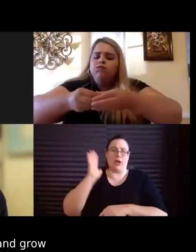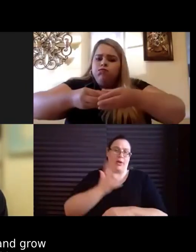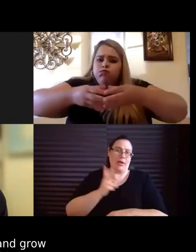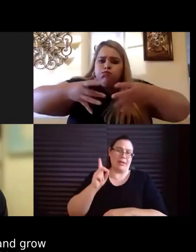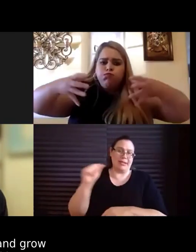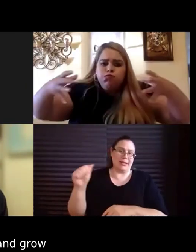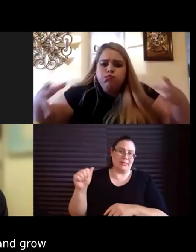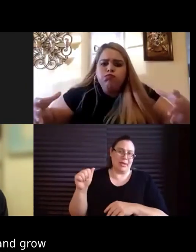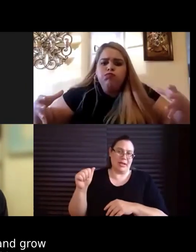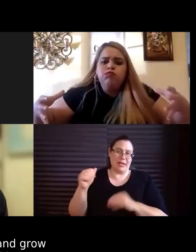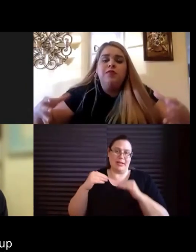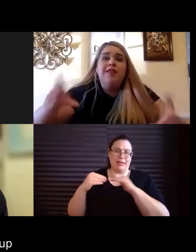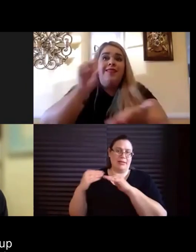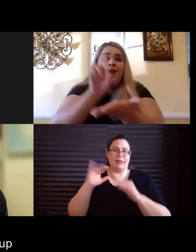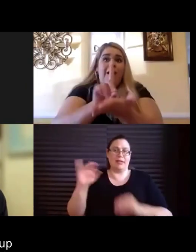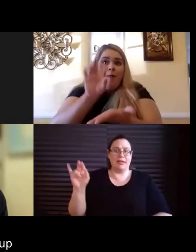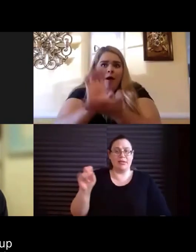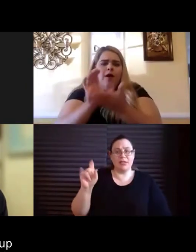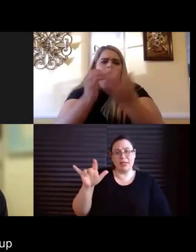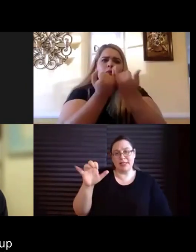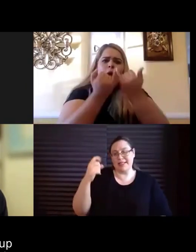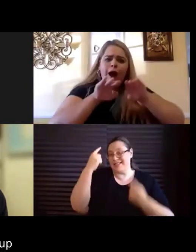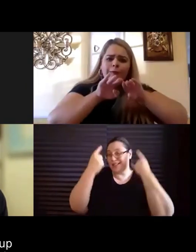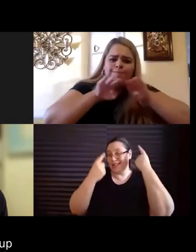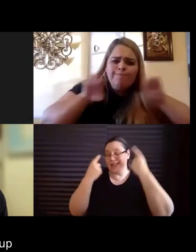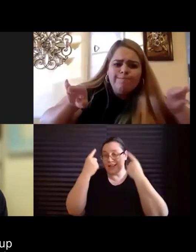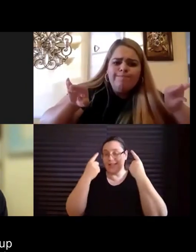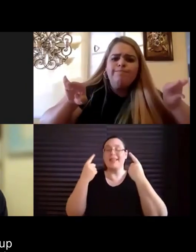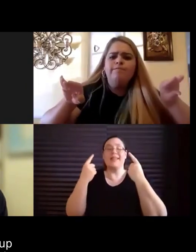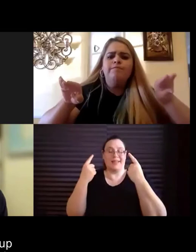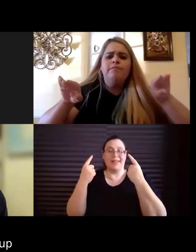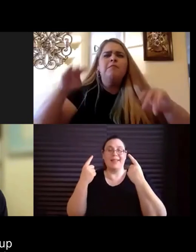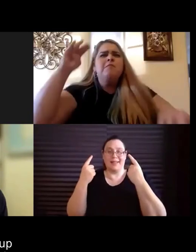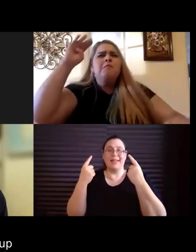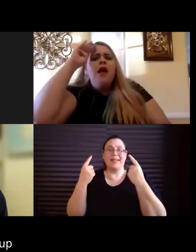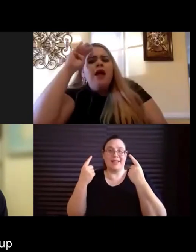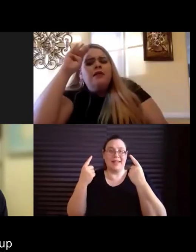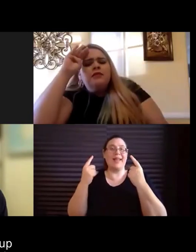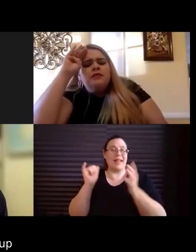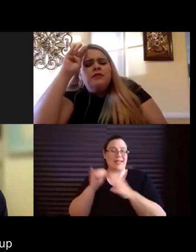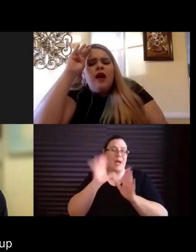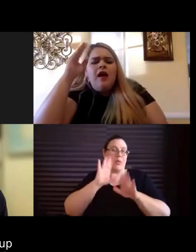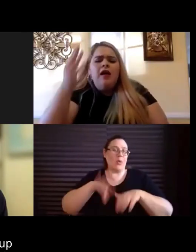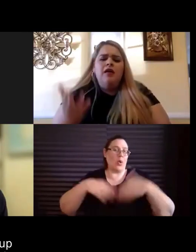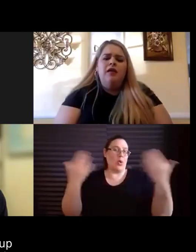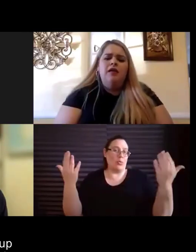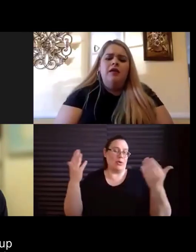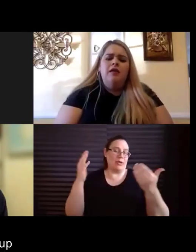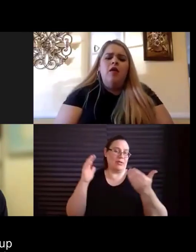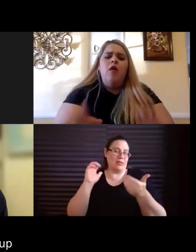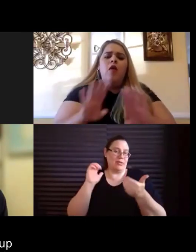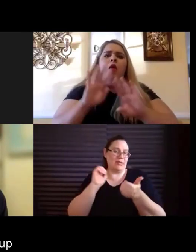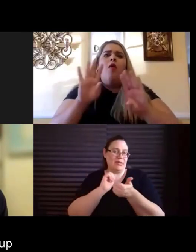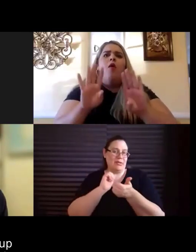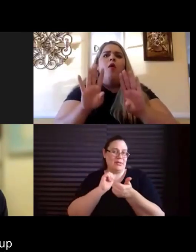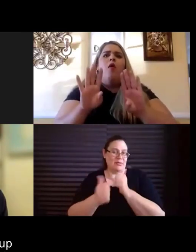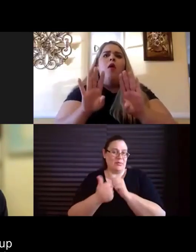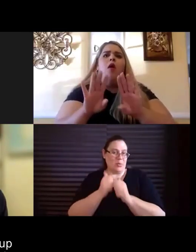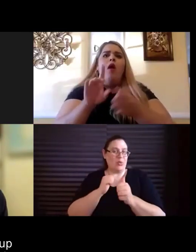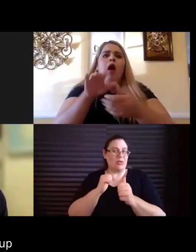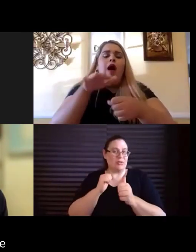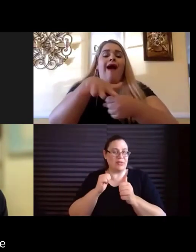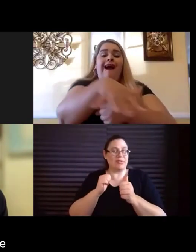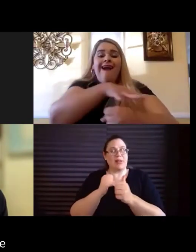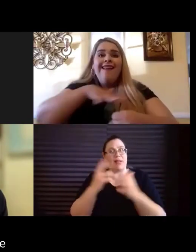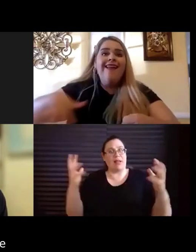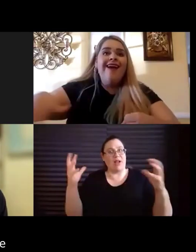thinking, and that, that will open up sports arena a lot, a a lot further.